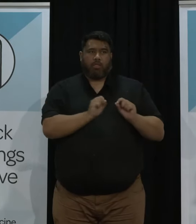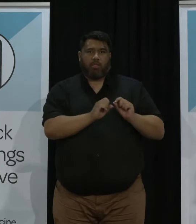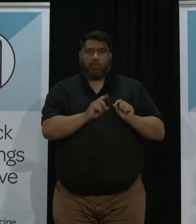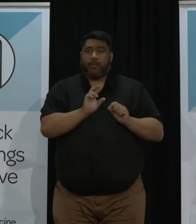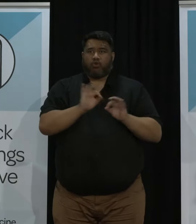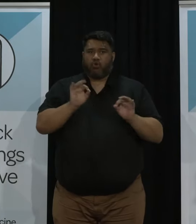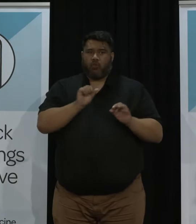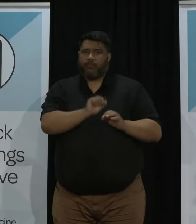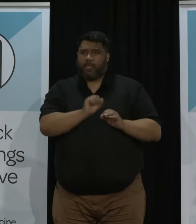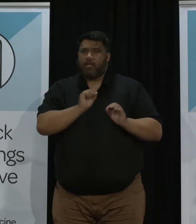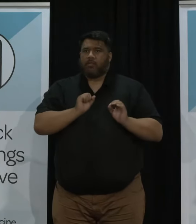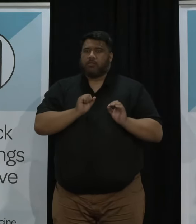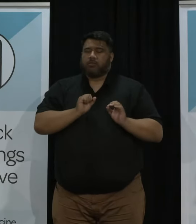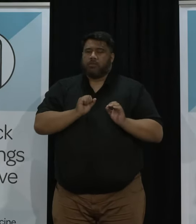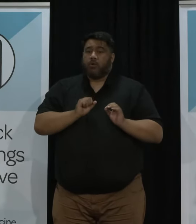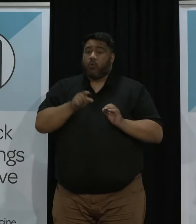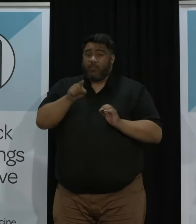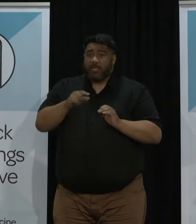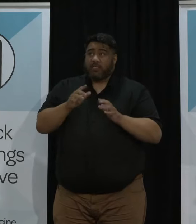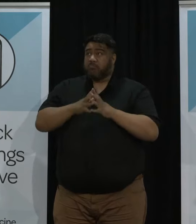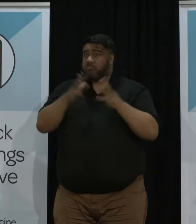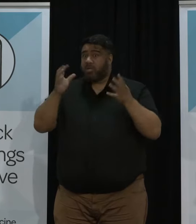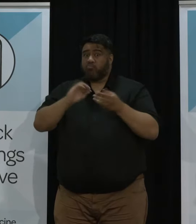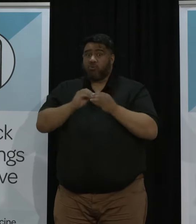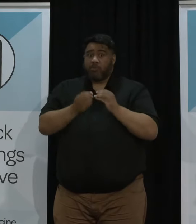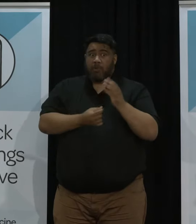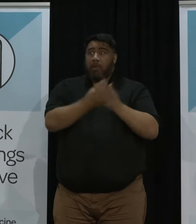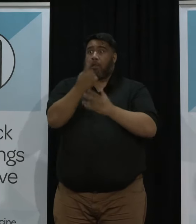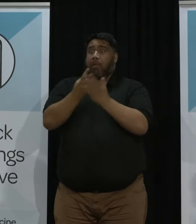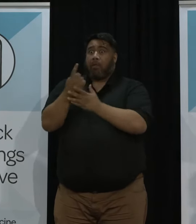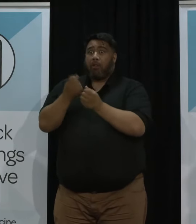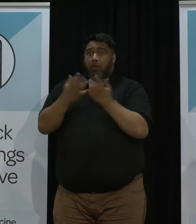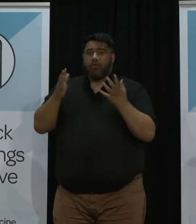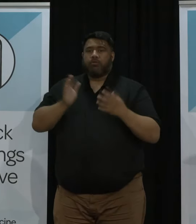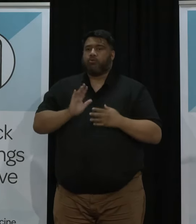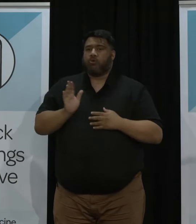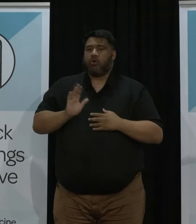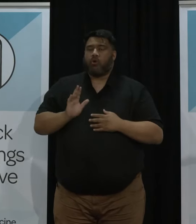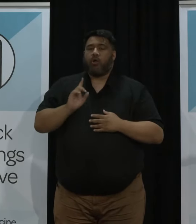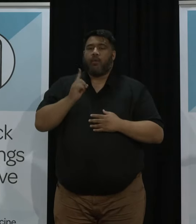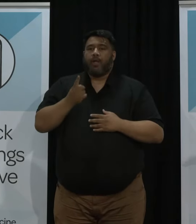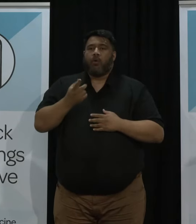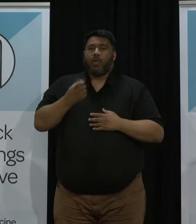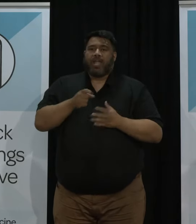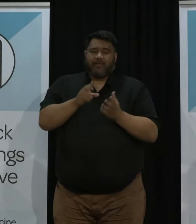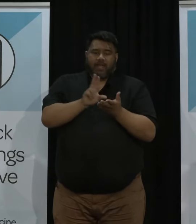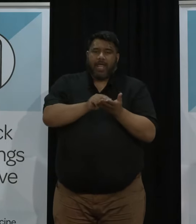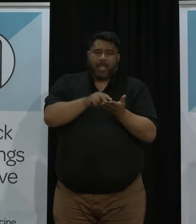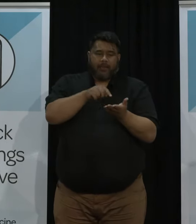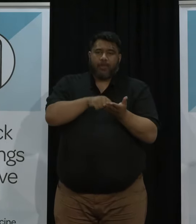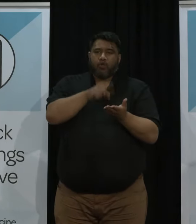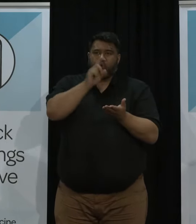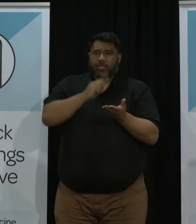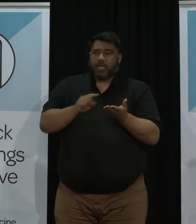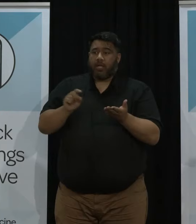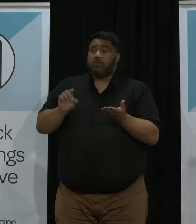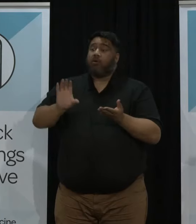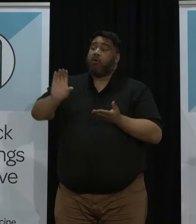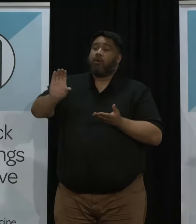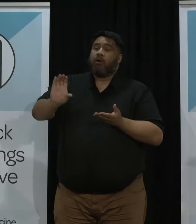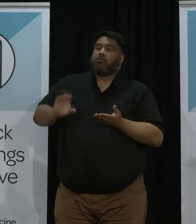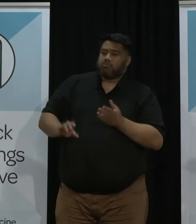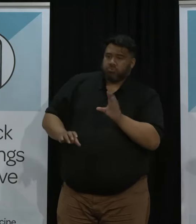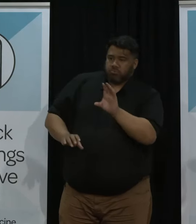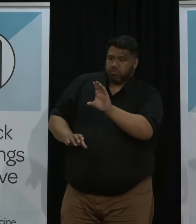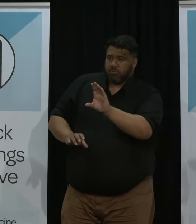widespread issue However, of course we have the ability through the Verify app to make sure that the pass that someone has